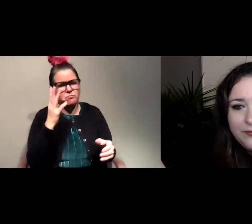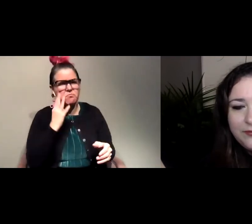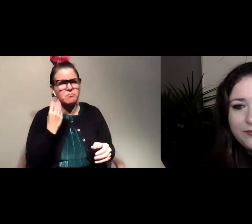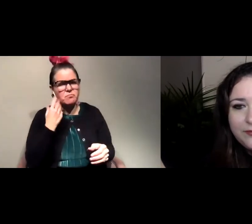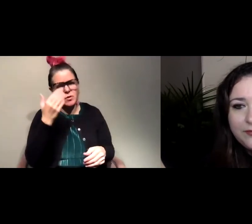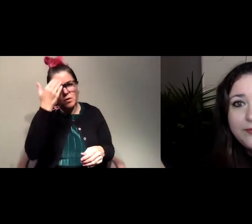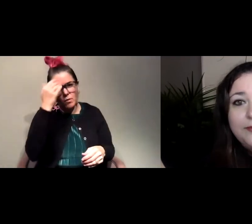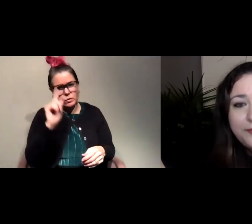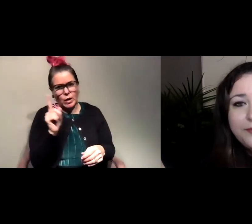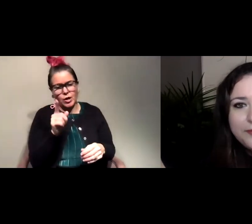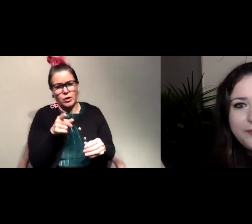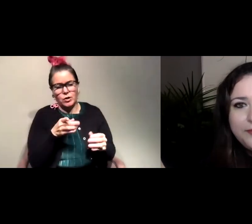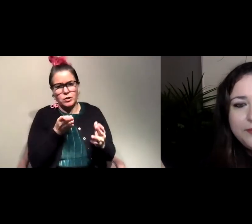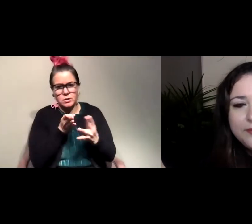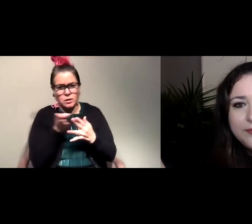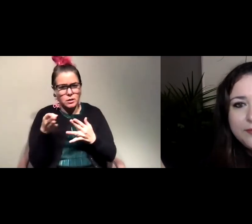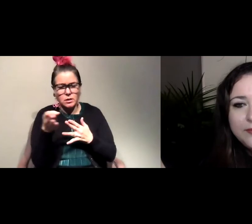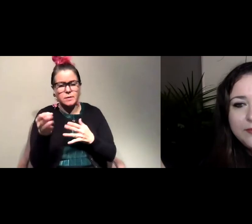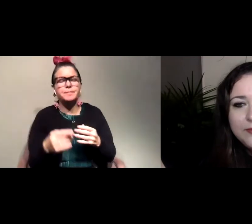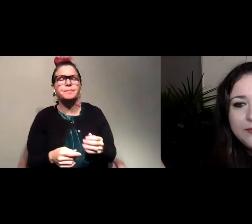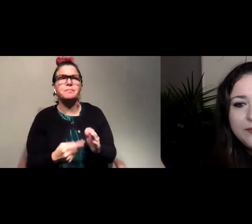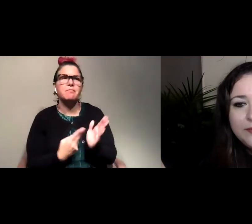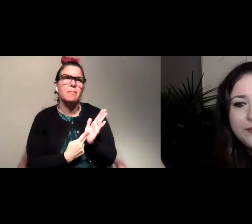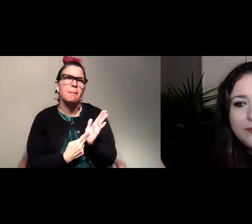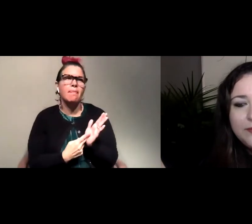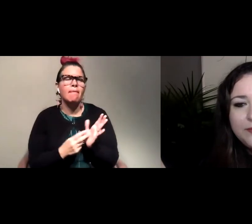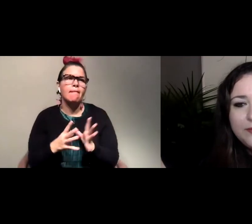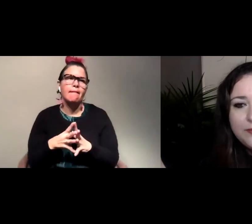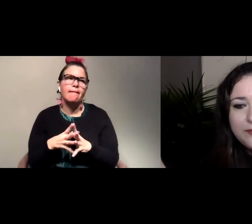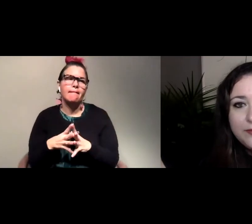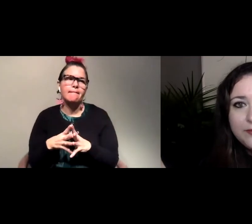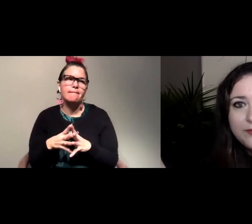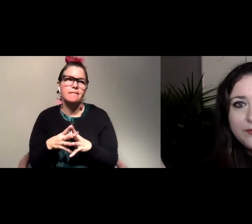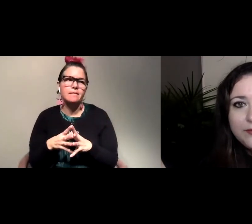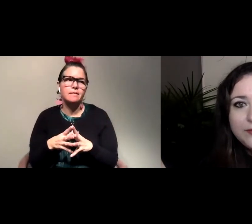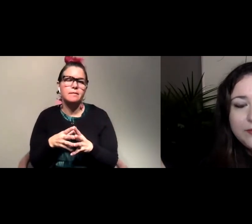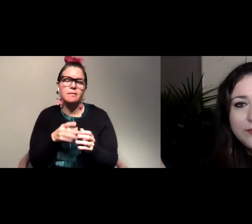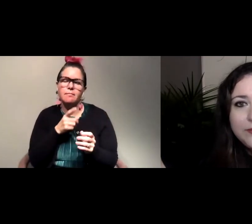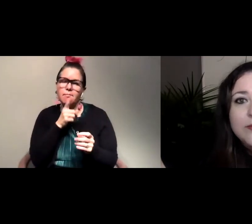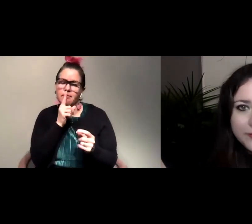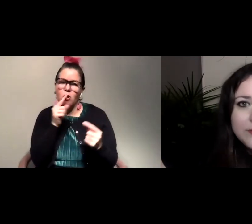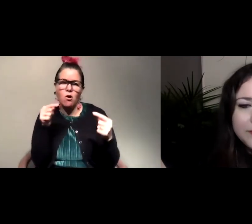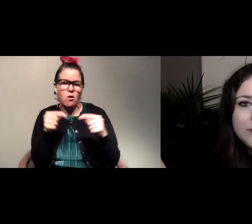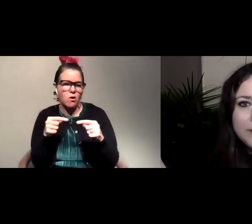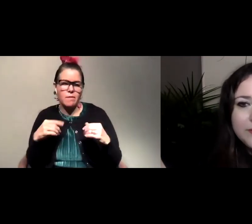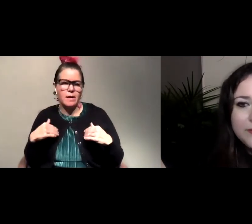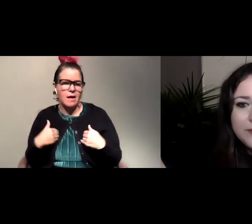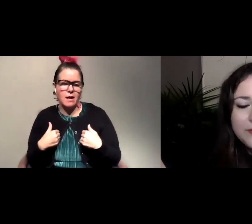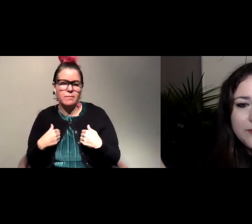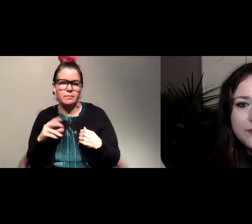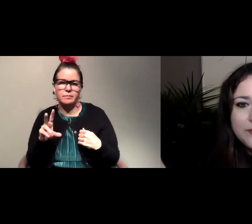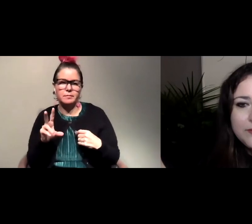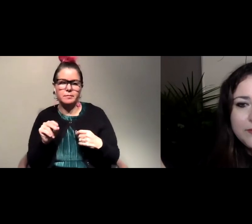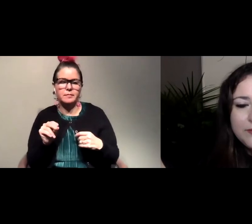where you are, um, but really, it's not necessarily going to be harmful for the animals, but you do have to